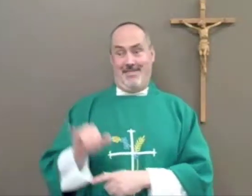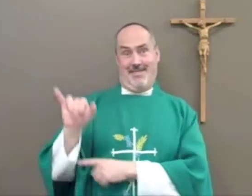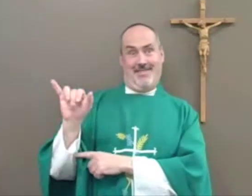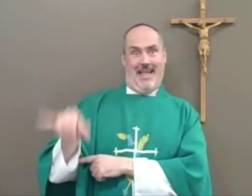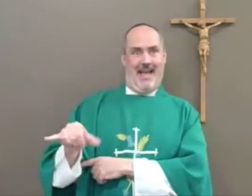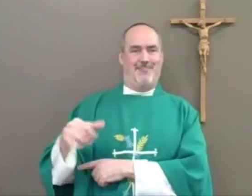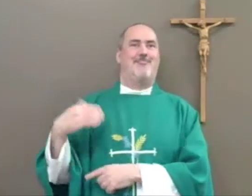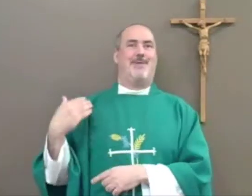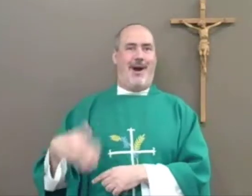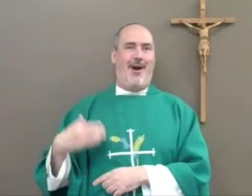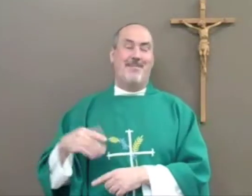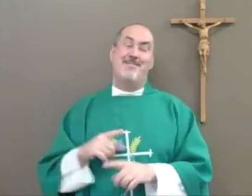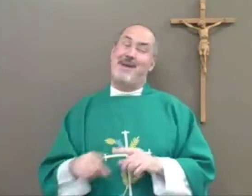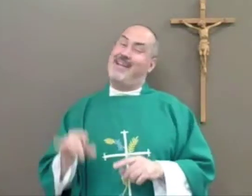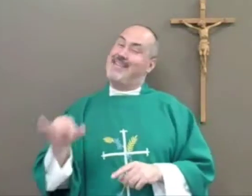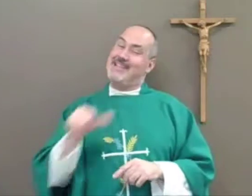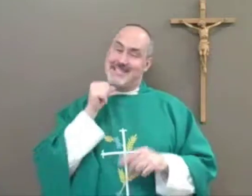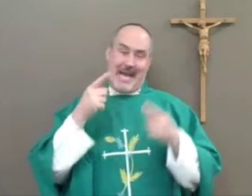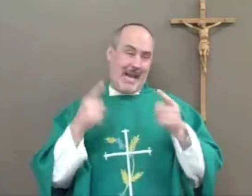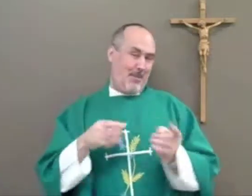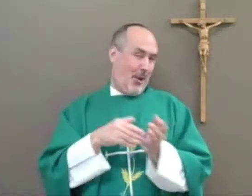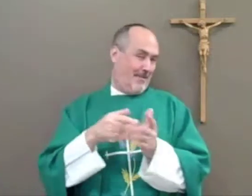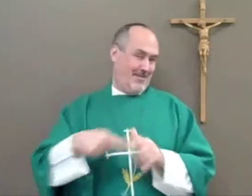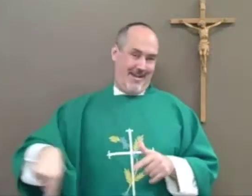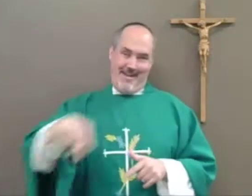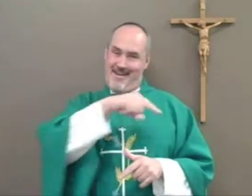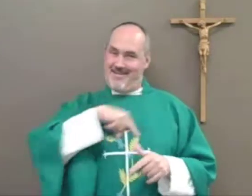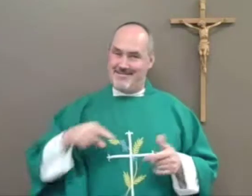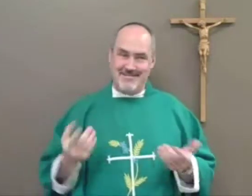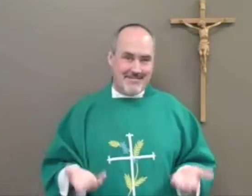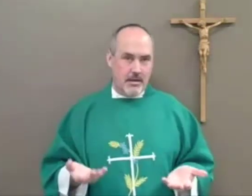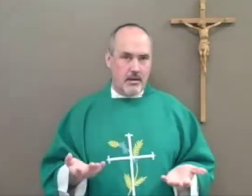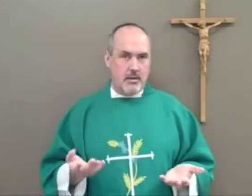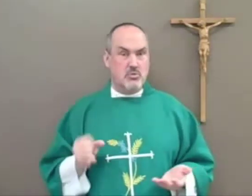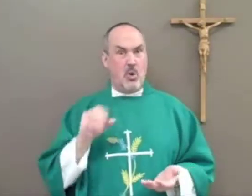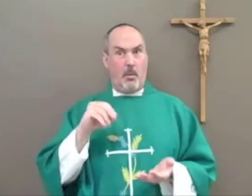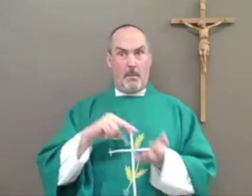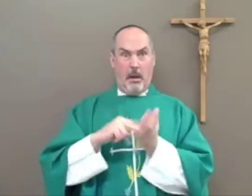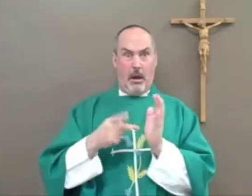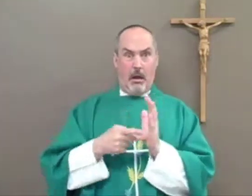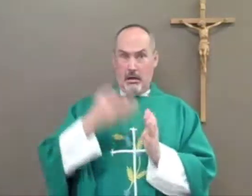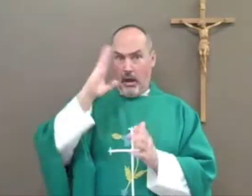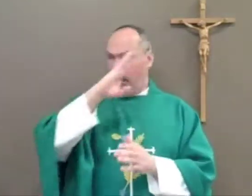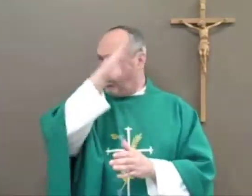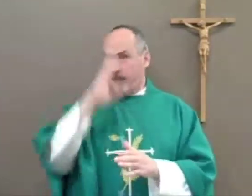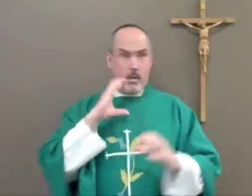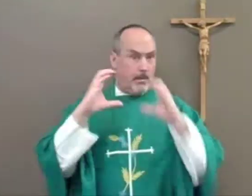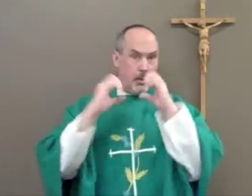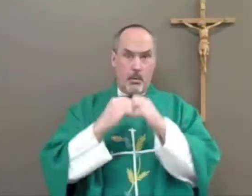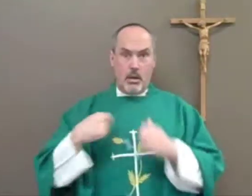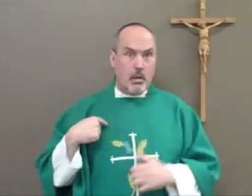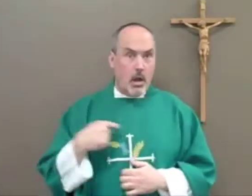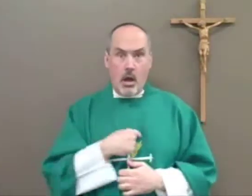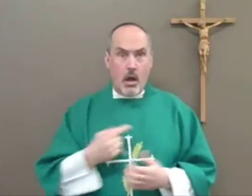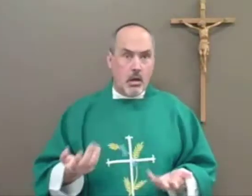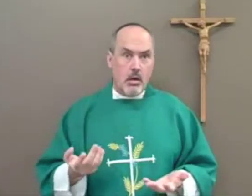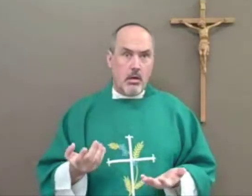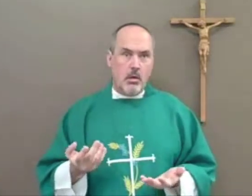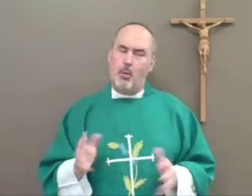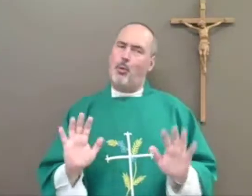That example of St. Francis is very powerful, but it does not happen very often. Does that